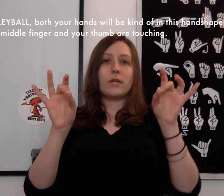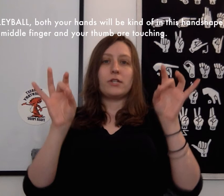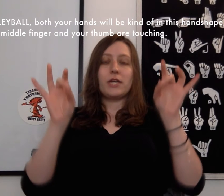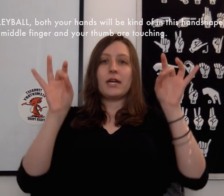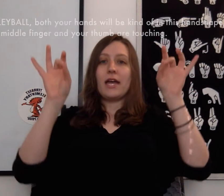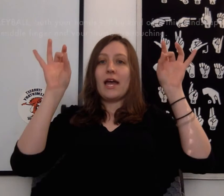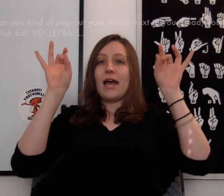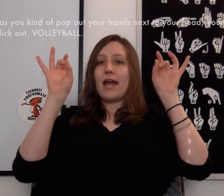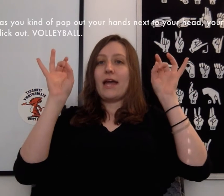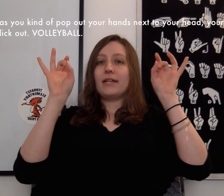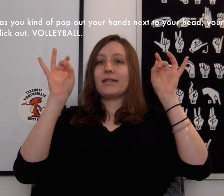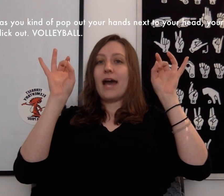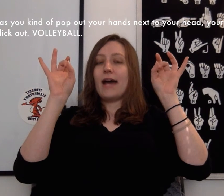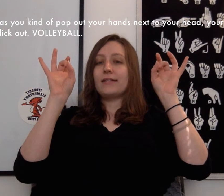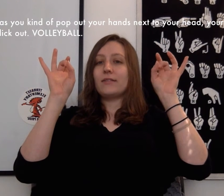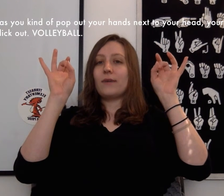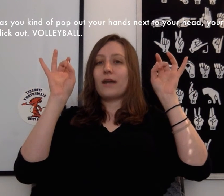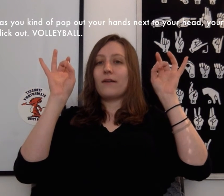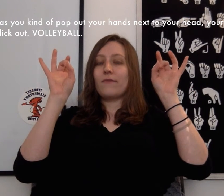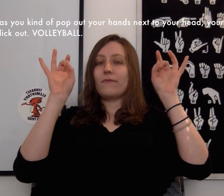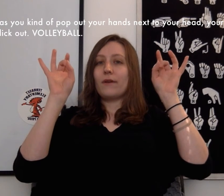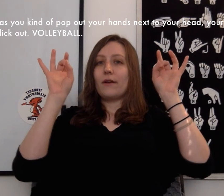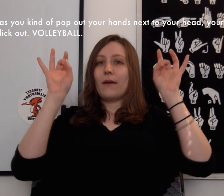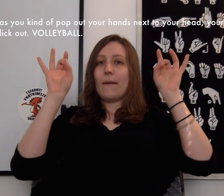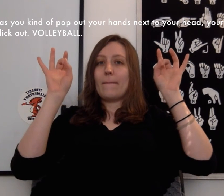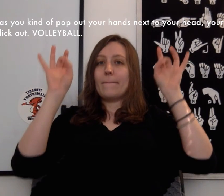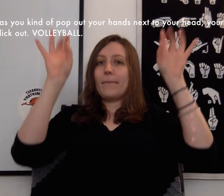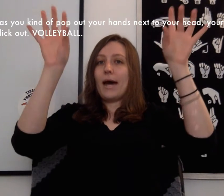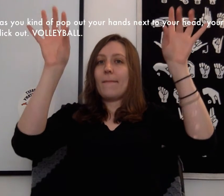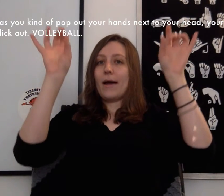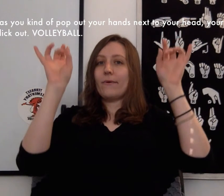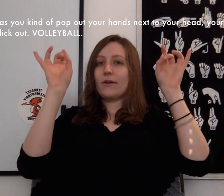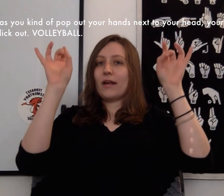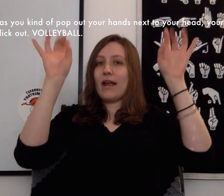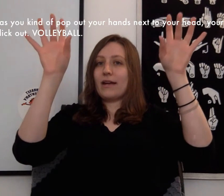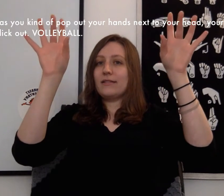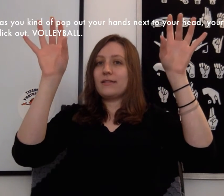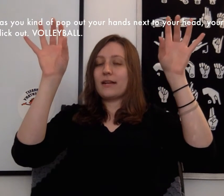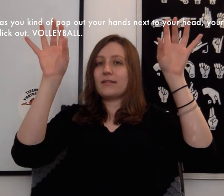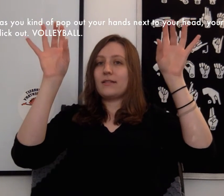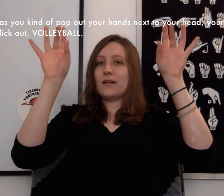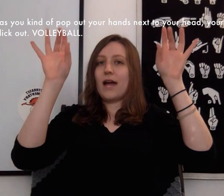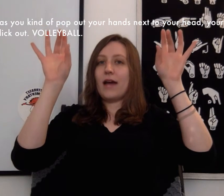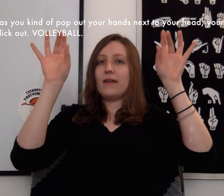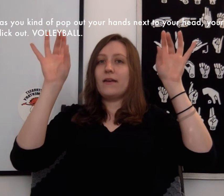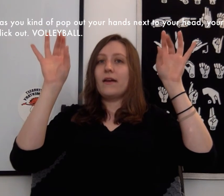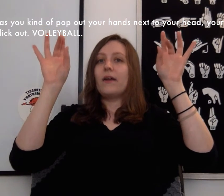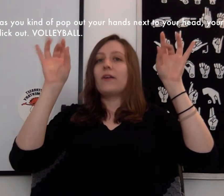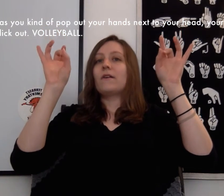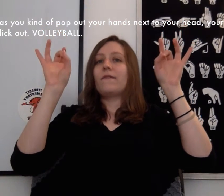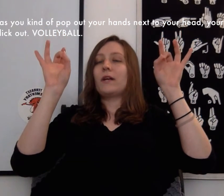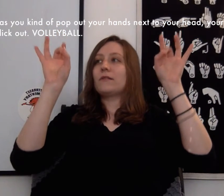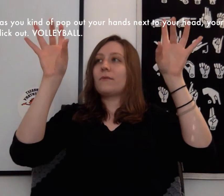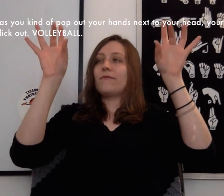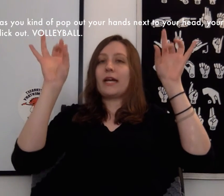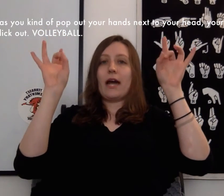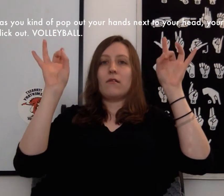touching. And as you kind of pop out your hands next to your head, your fingers will flick out.